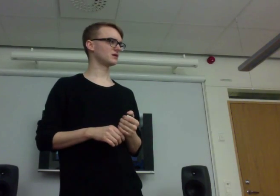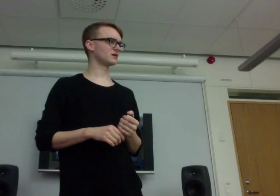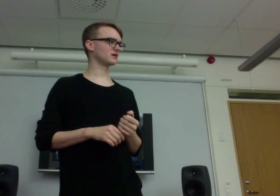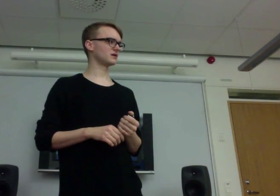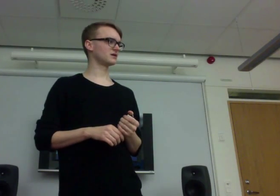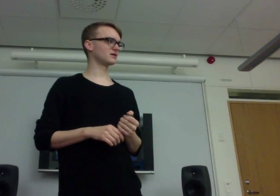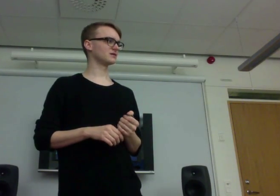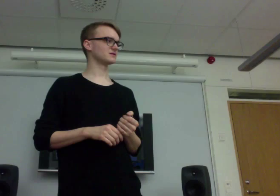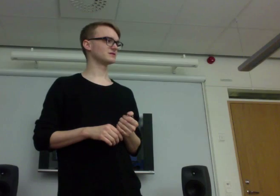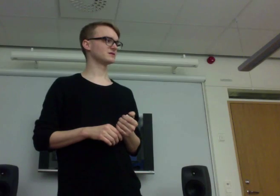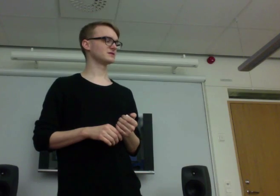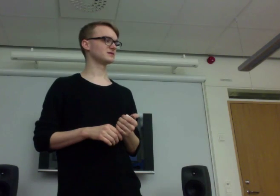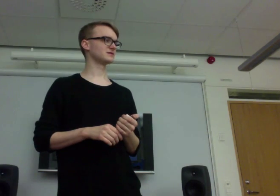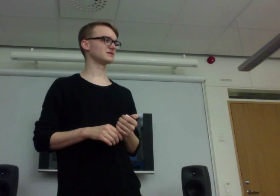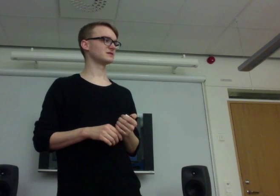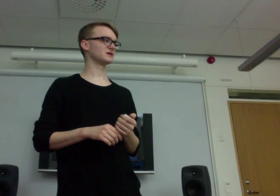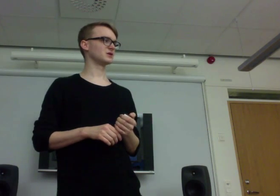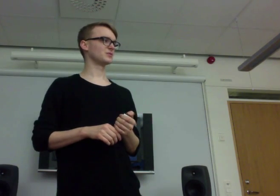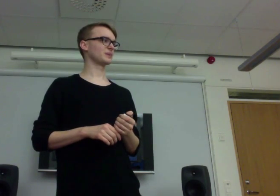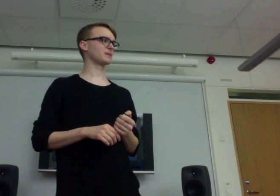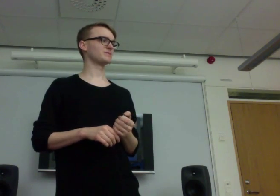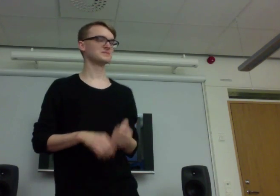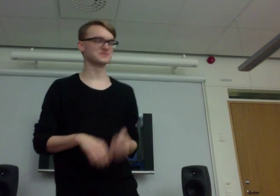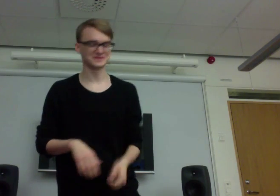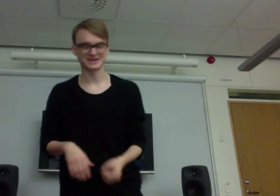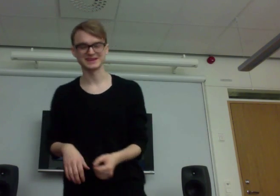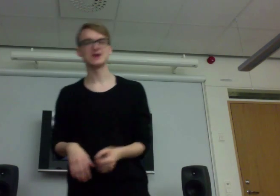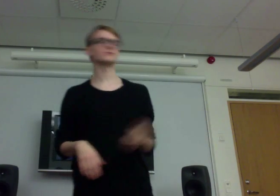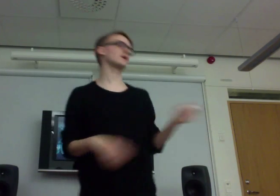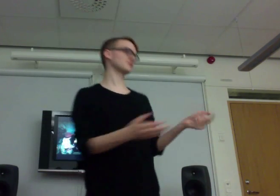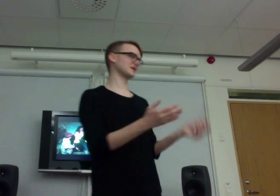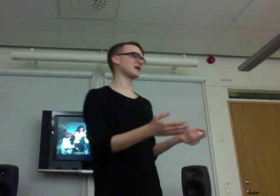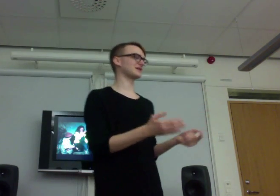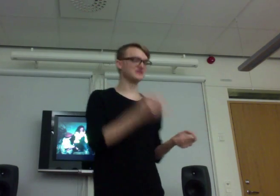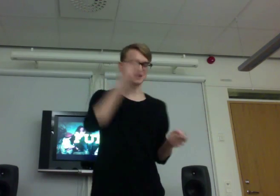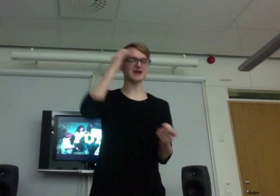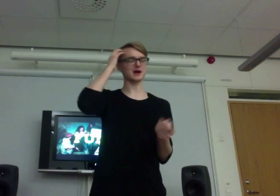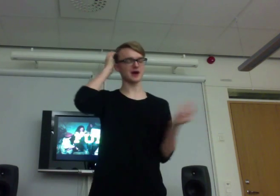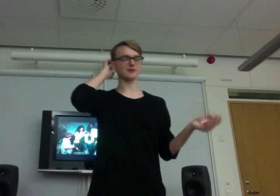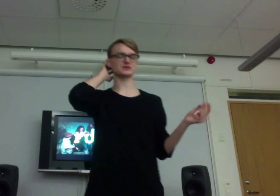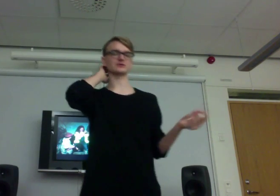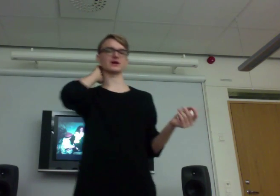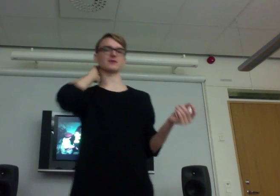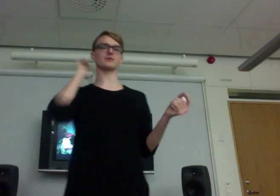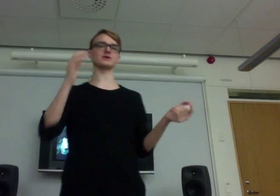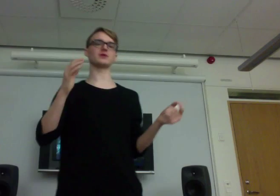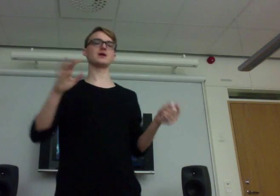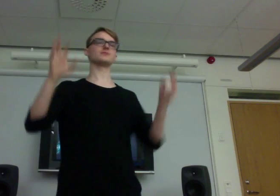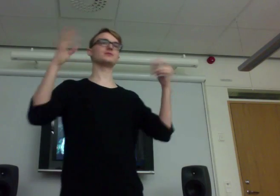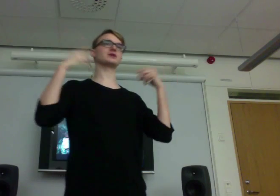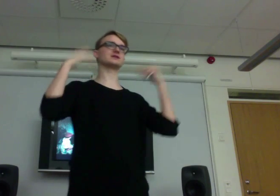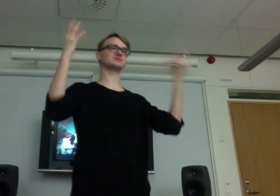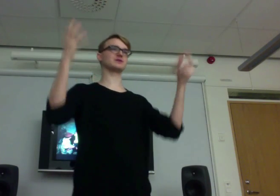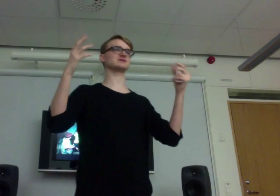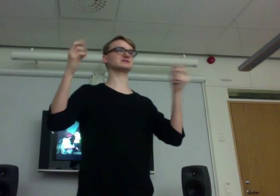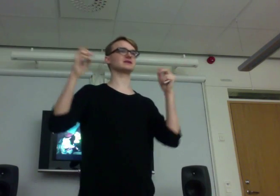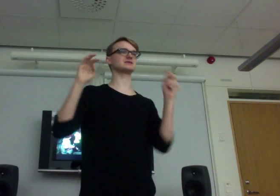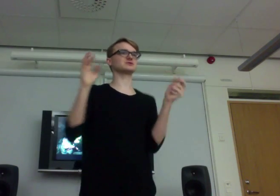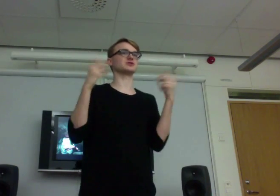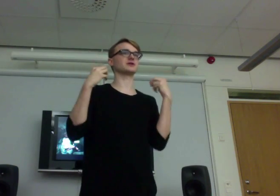is, is that on a positive scale? So, that it was so intense that people... Yeah, yeah, absolutely. mean, people can experience that this was not a